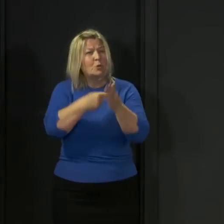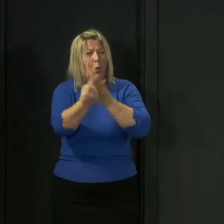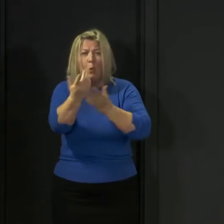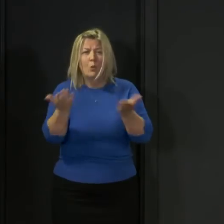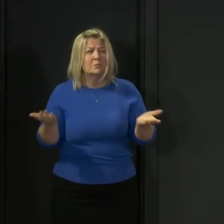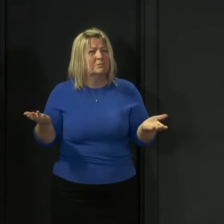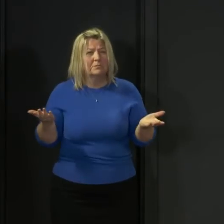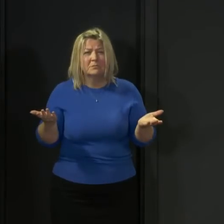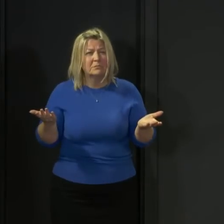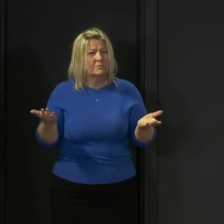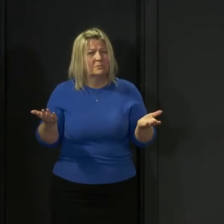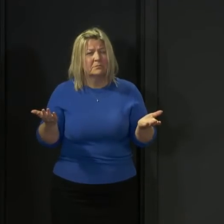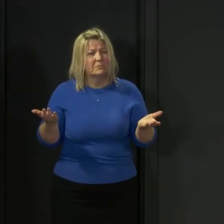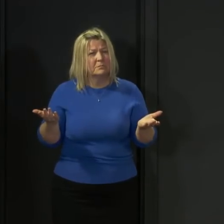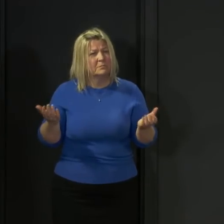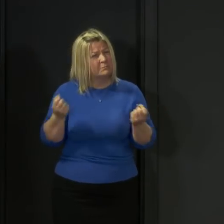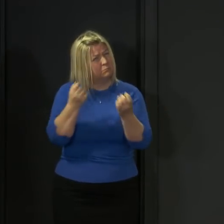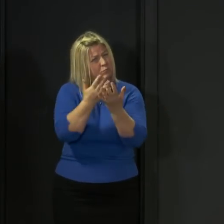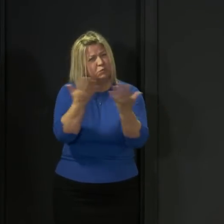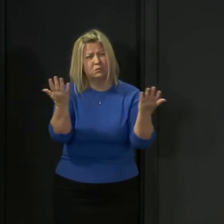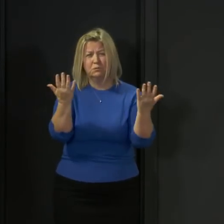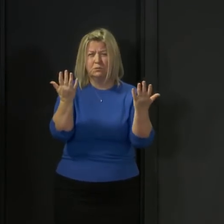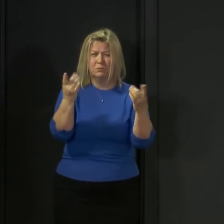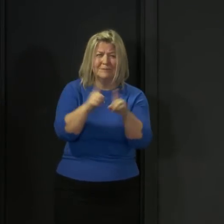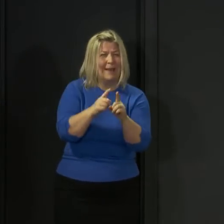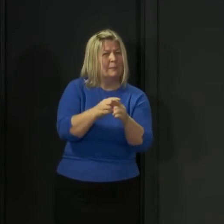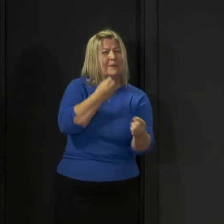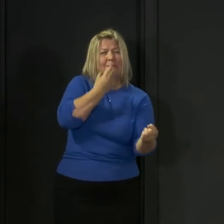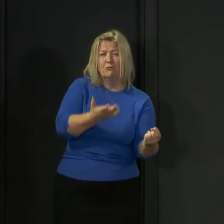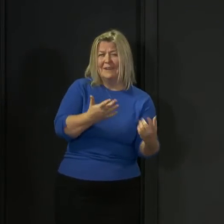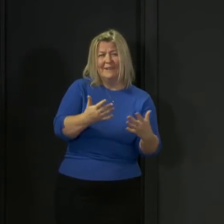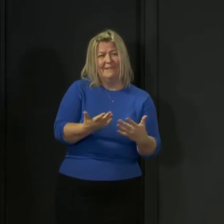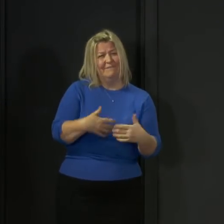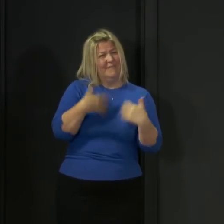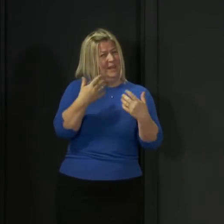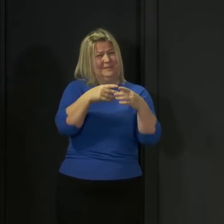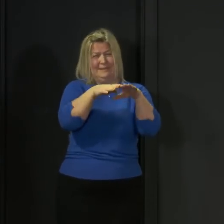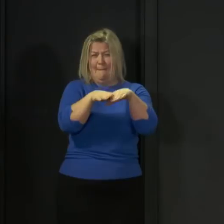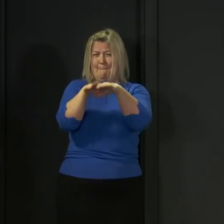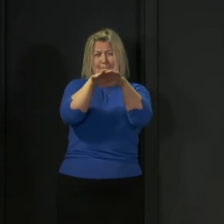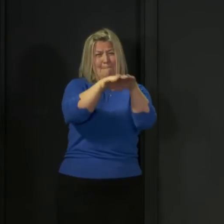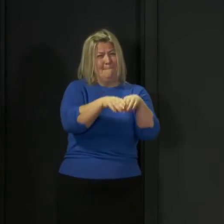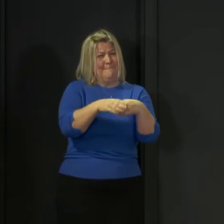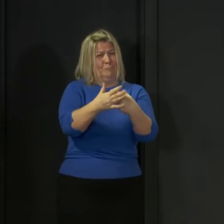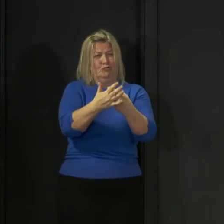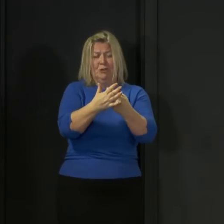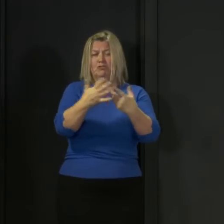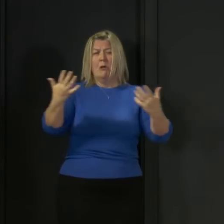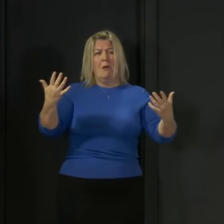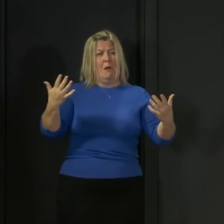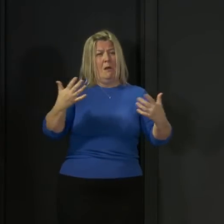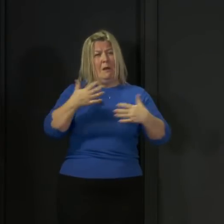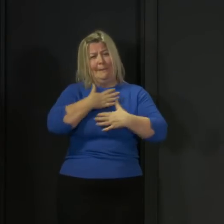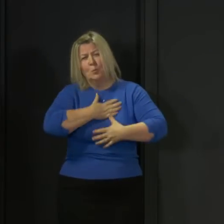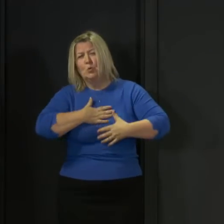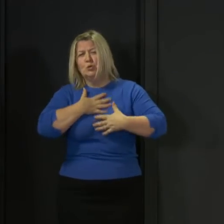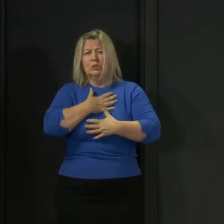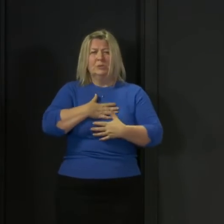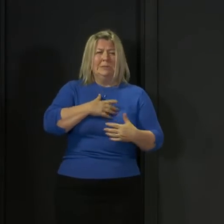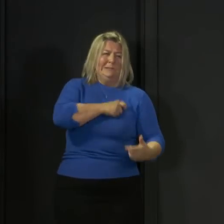There will be many people every single day right now who are feeling similar pressures and similar emotions.